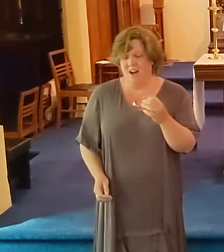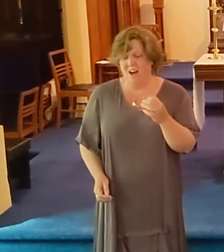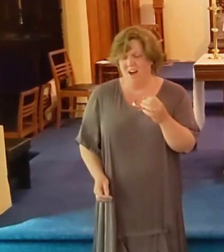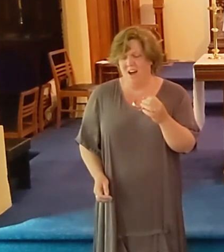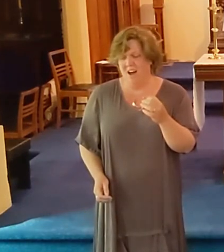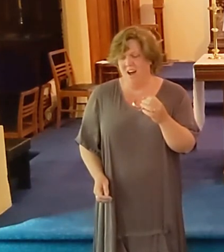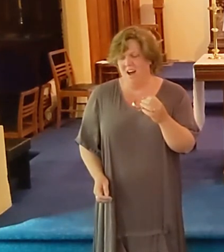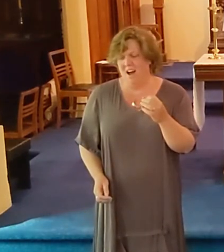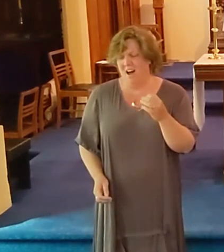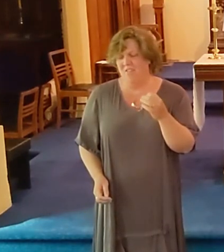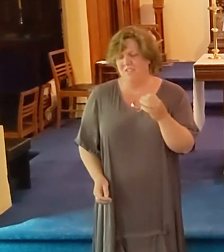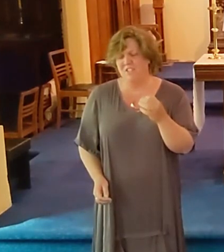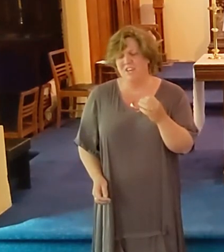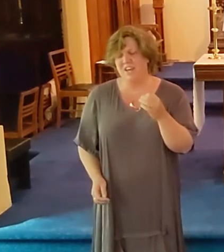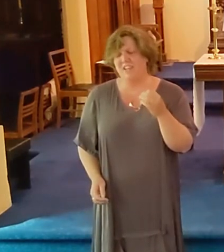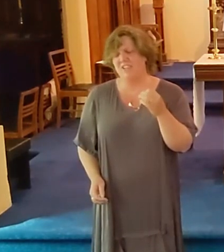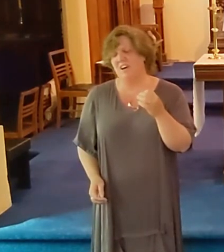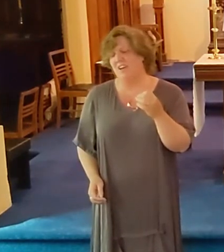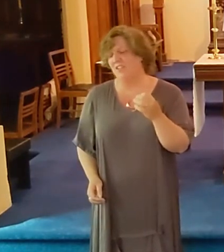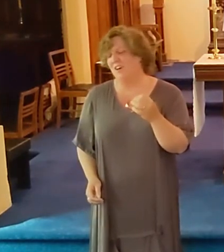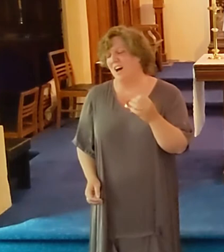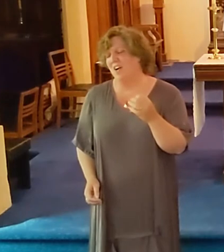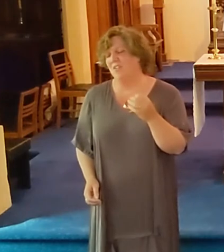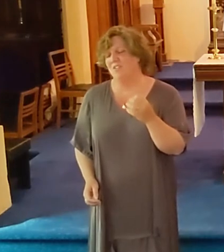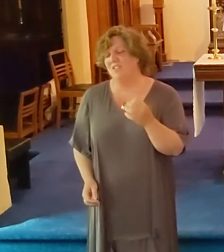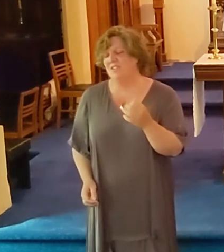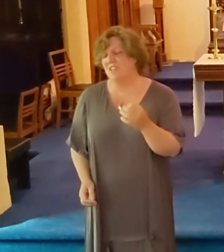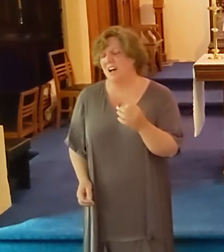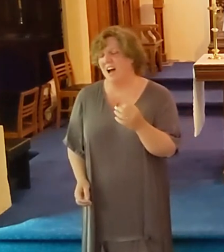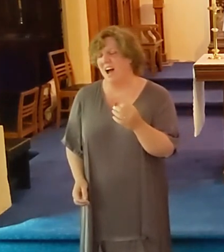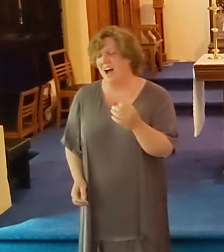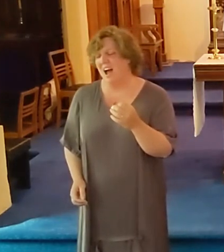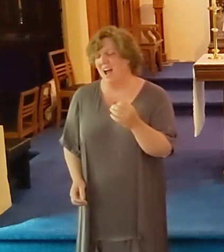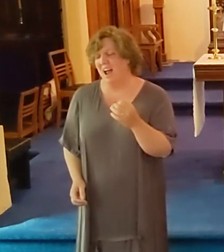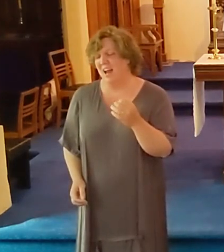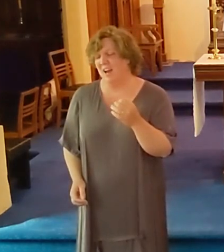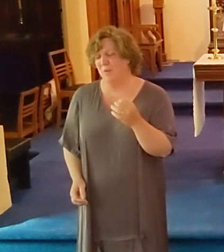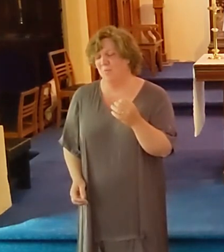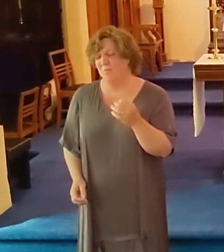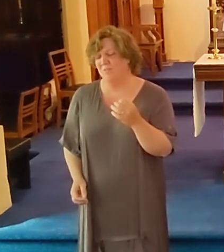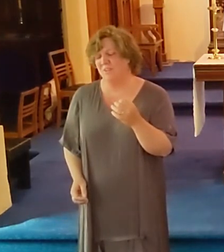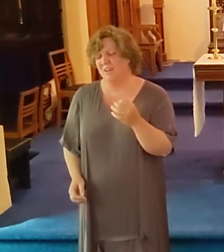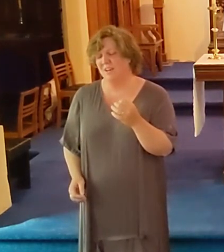the death a thousand times.